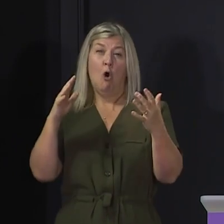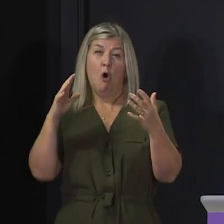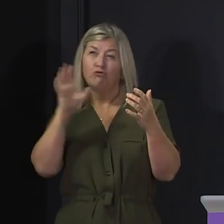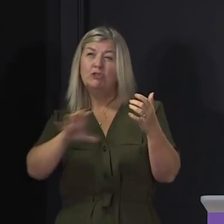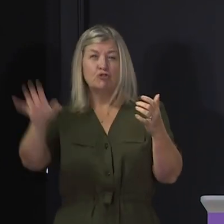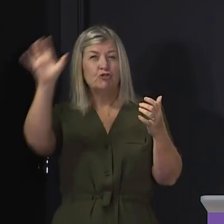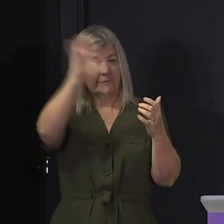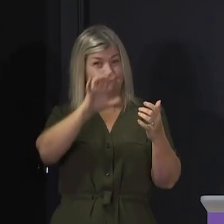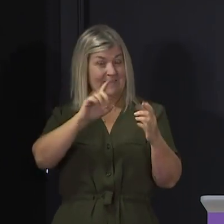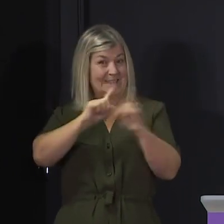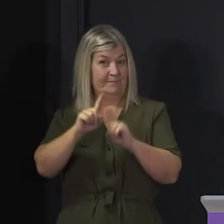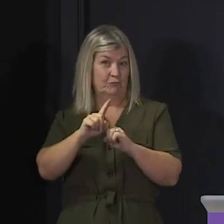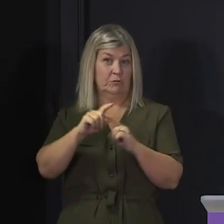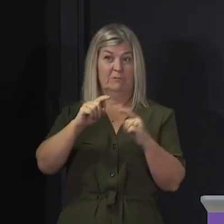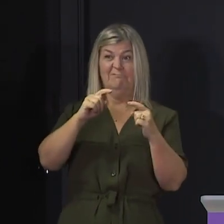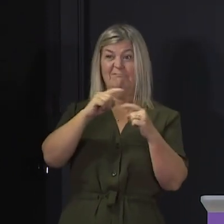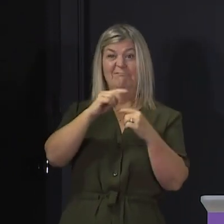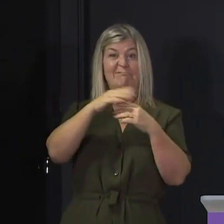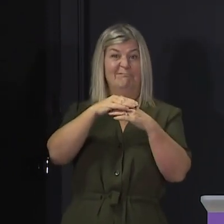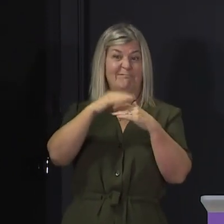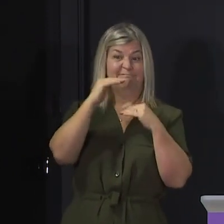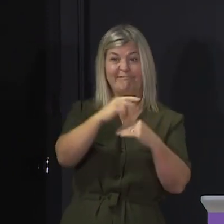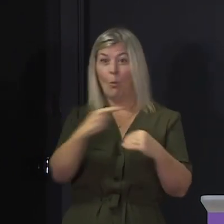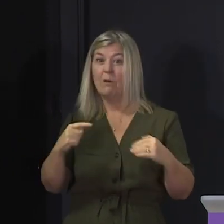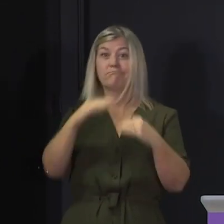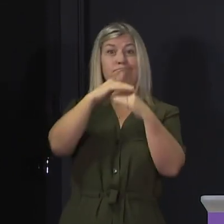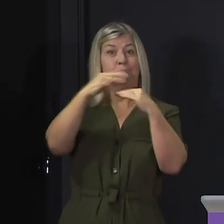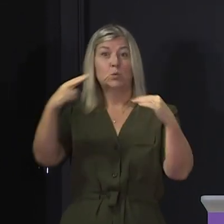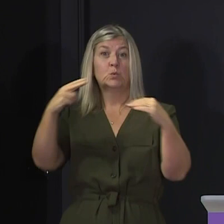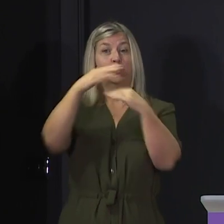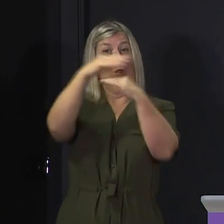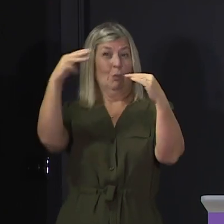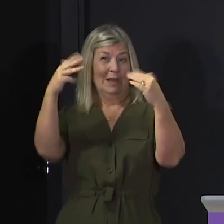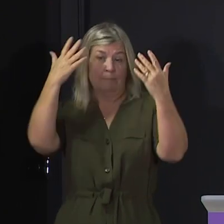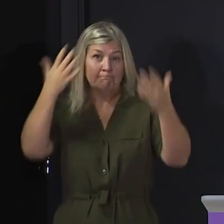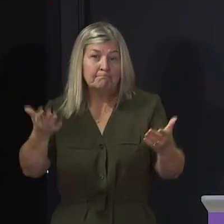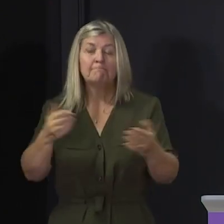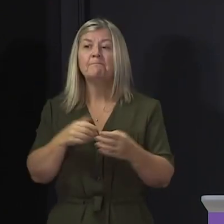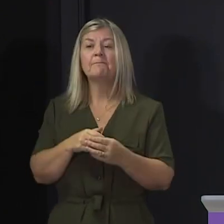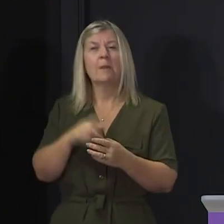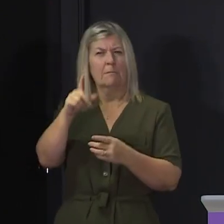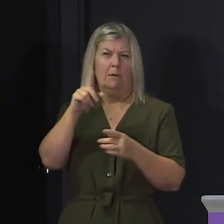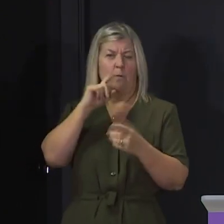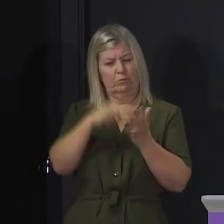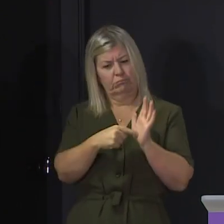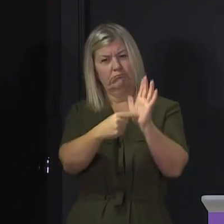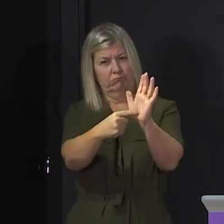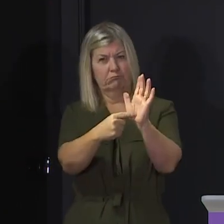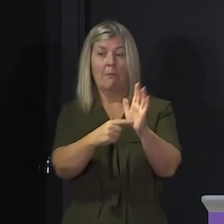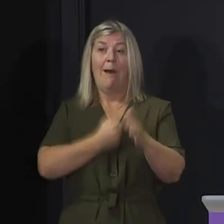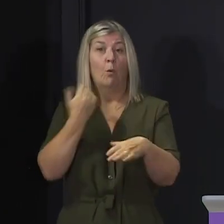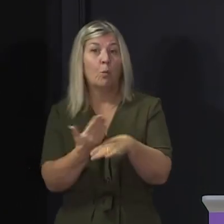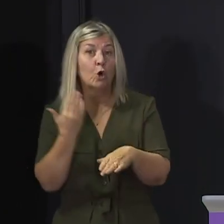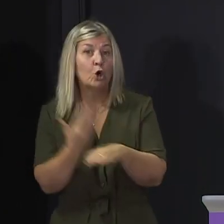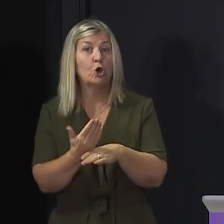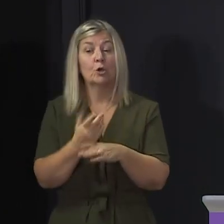restrictions on hospitality come to an end on the 26th of October. The framework will also summarise our work to improve the effectiveness of